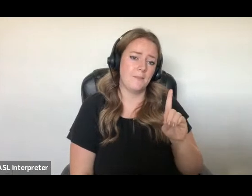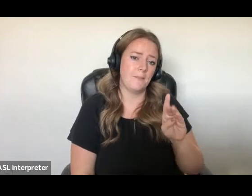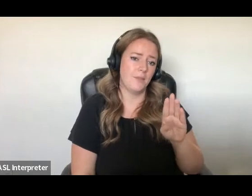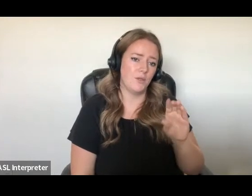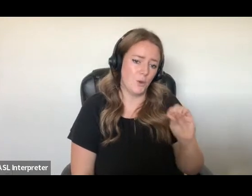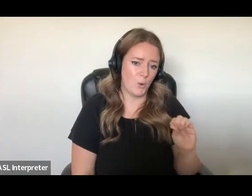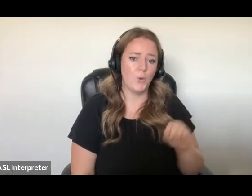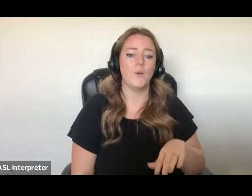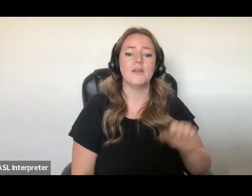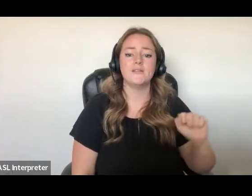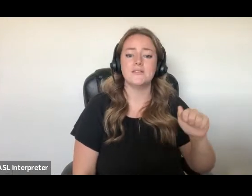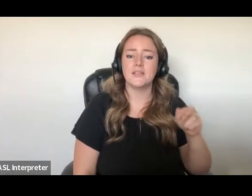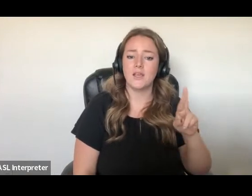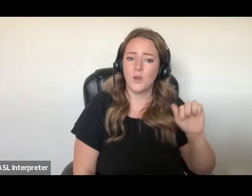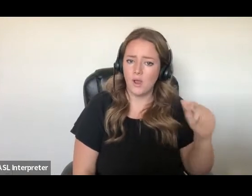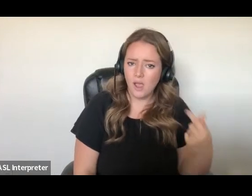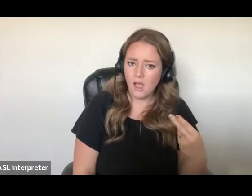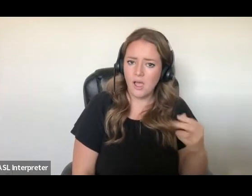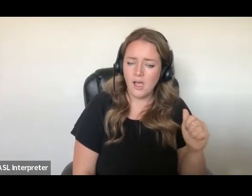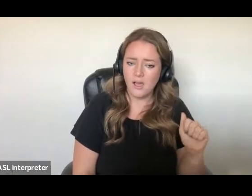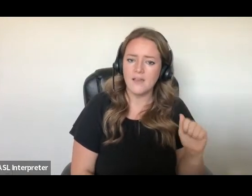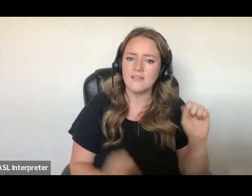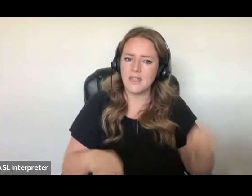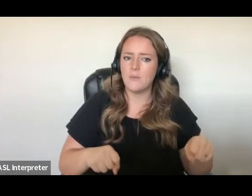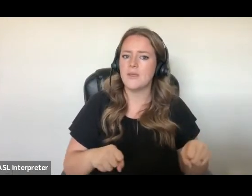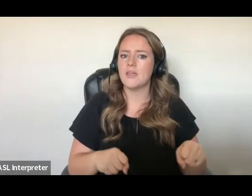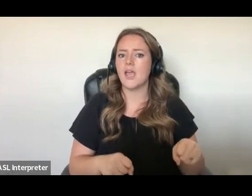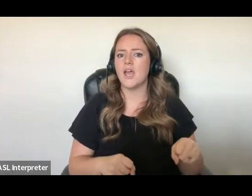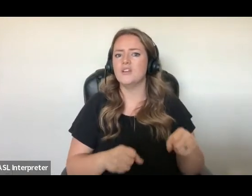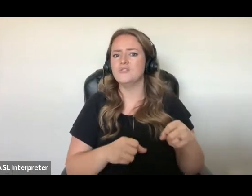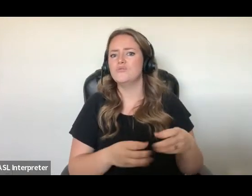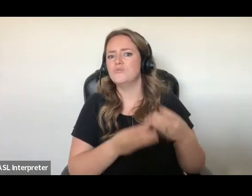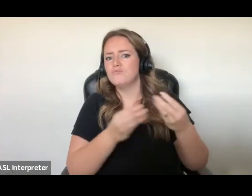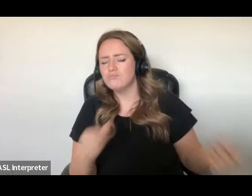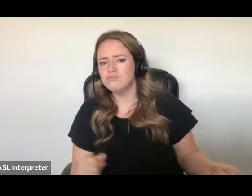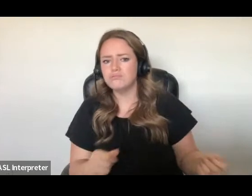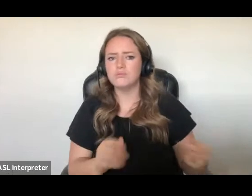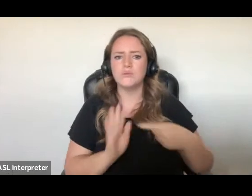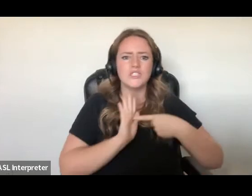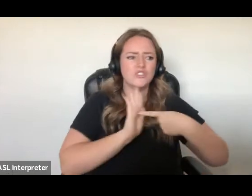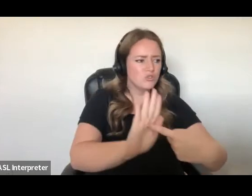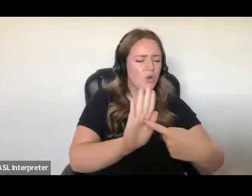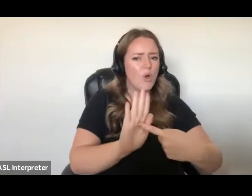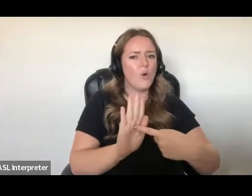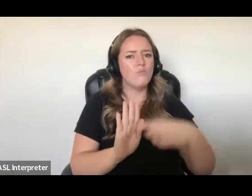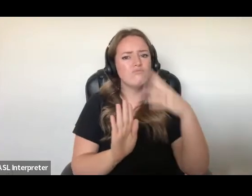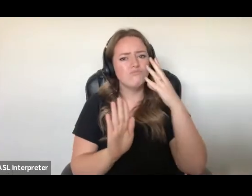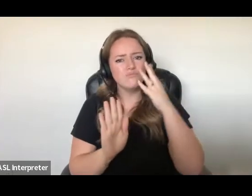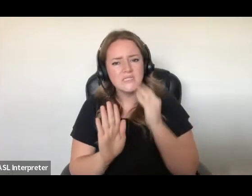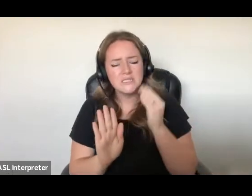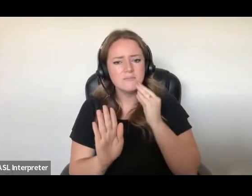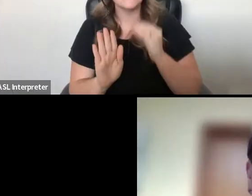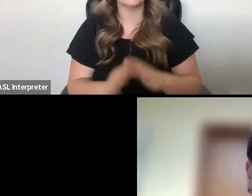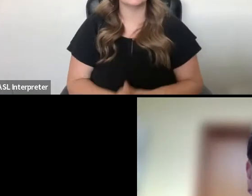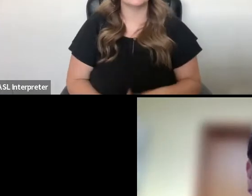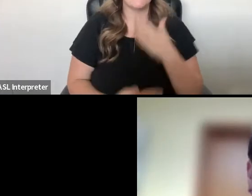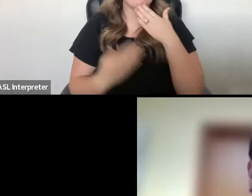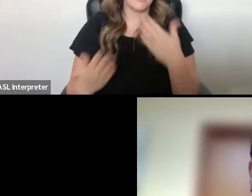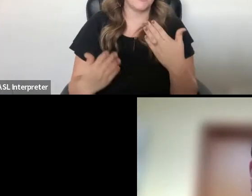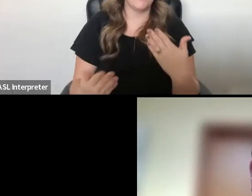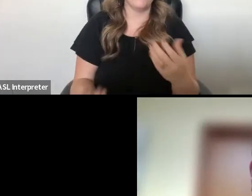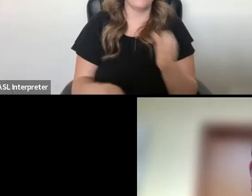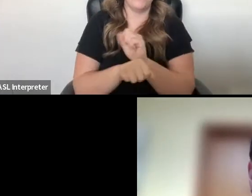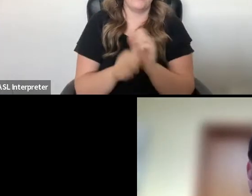that we are able to expose and dismantle these systems. Thank you for trusting us to work alongside you. Thank you.